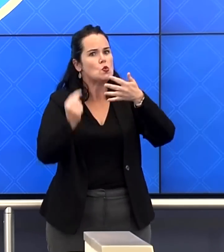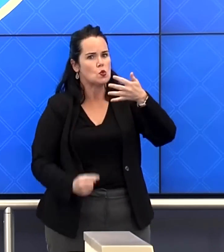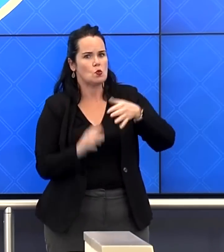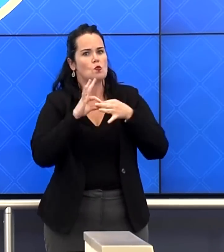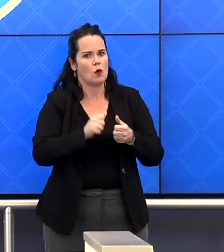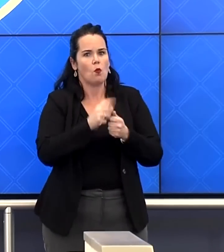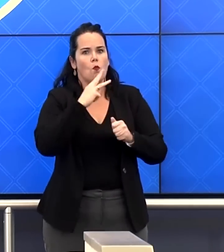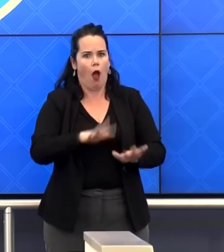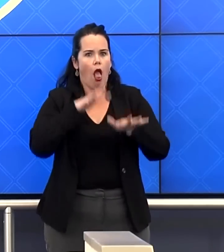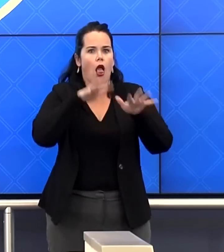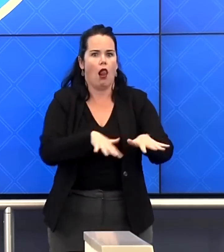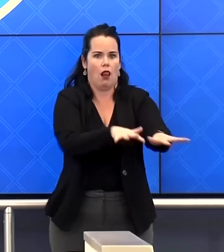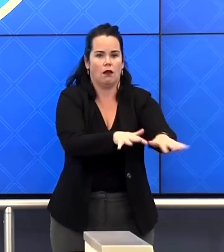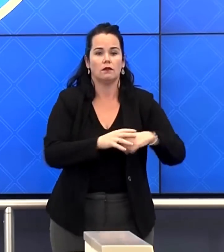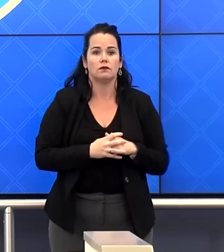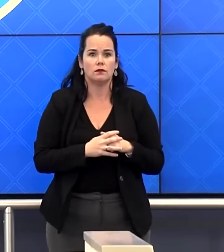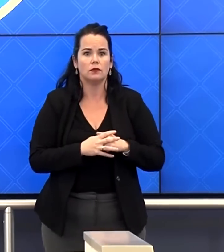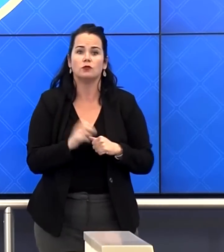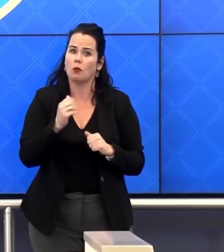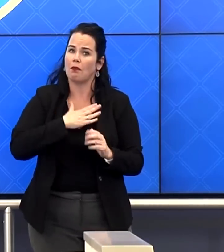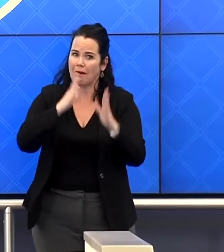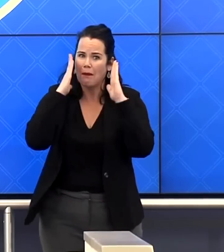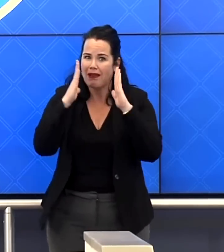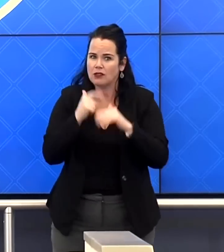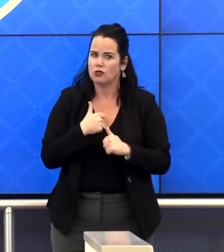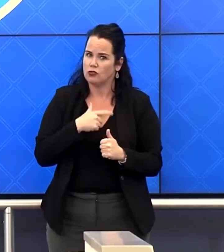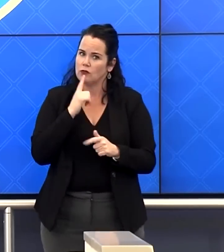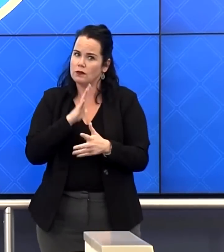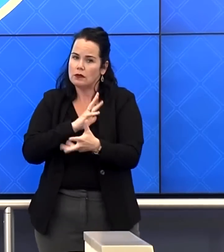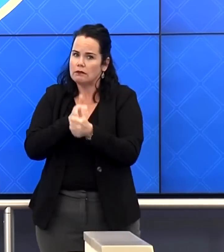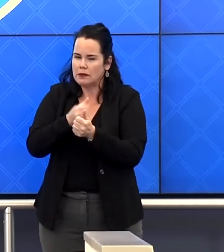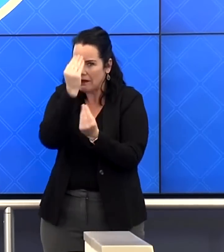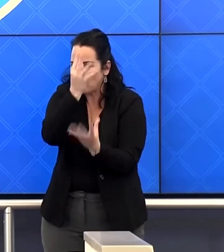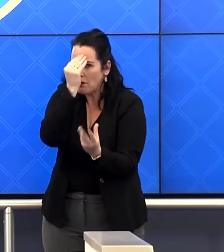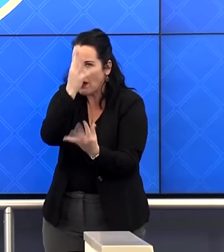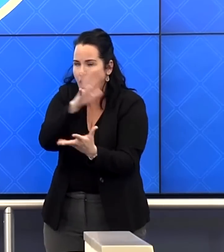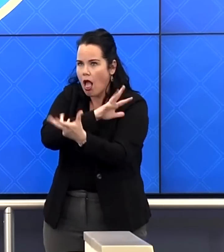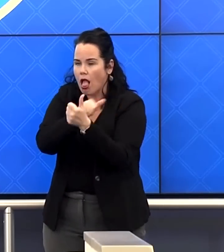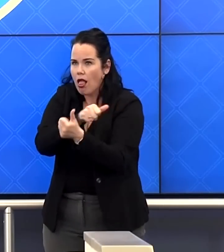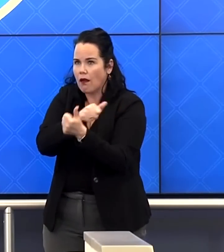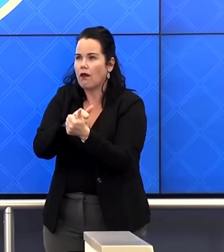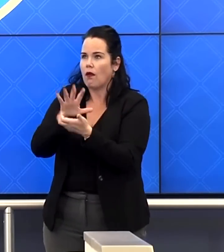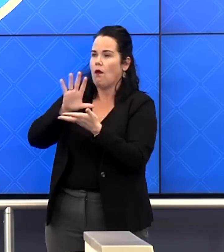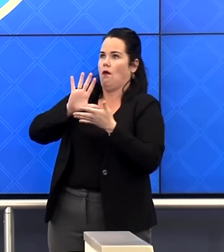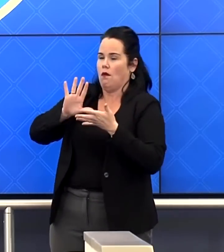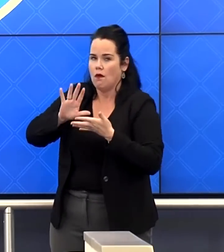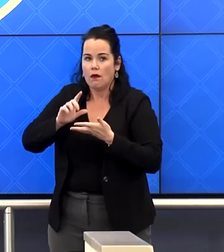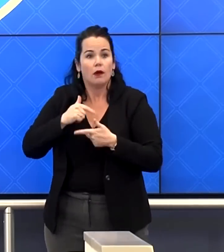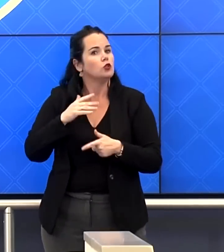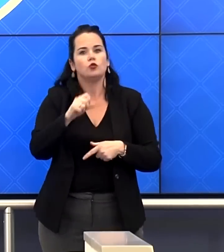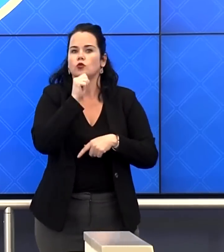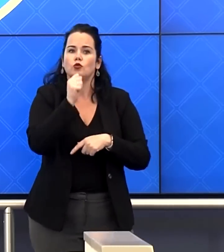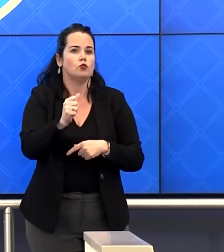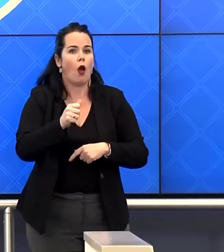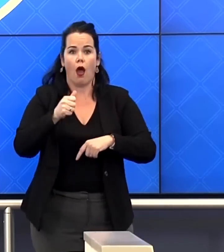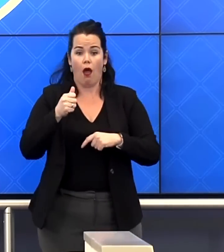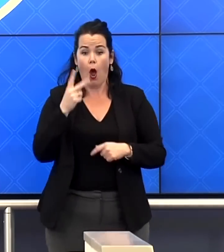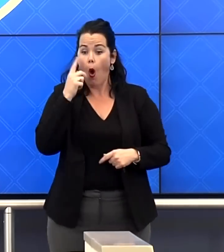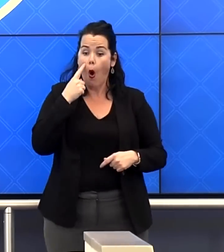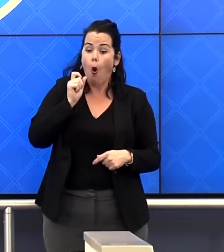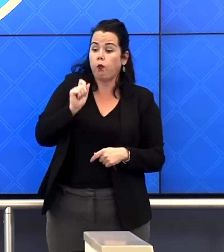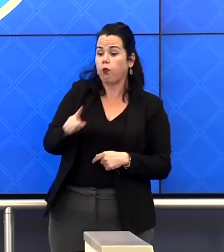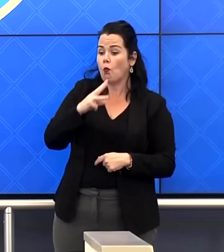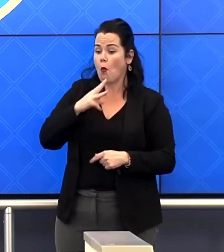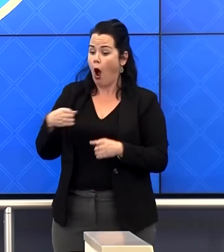getting real-time information. Do not, please, do not attempt to walk through